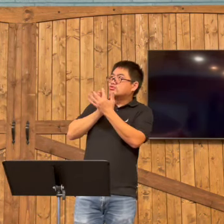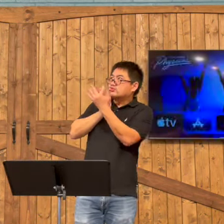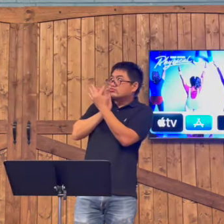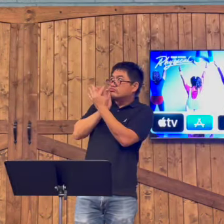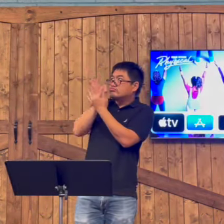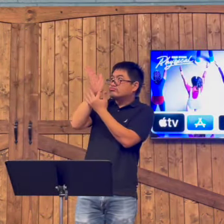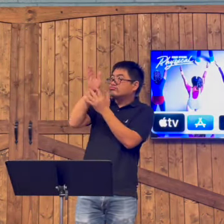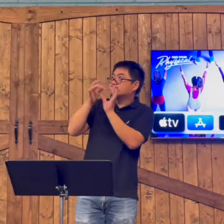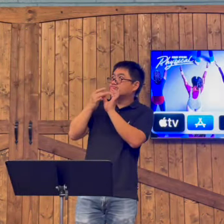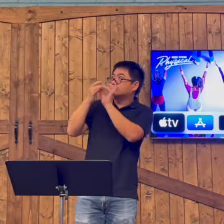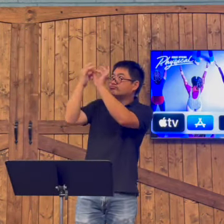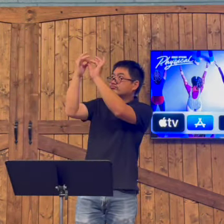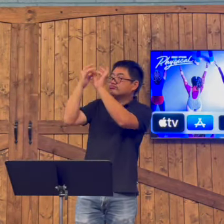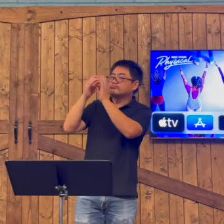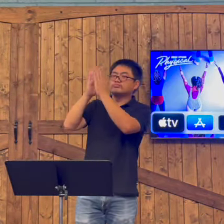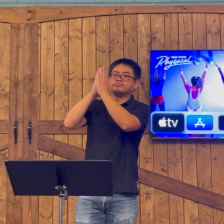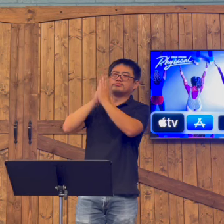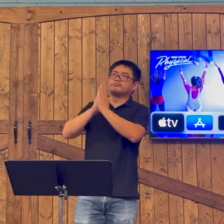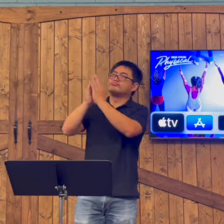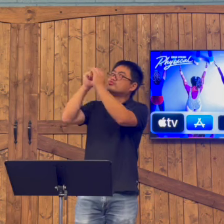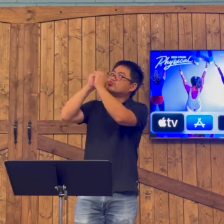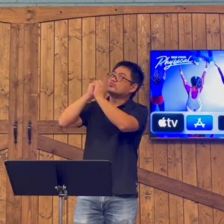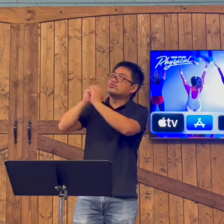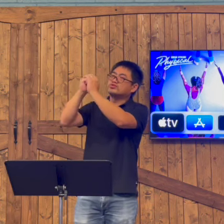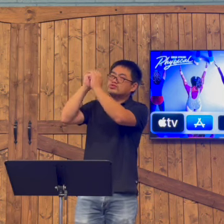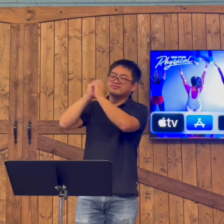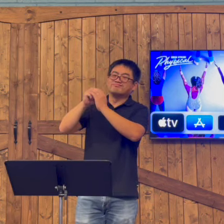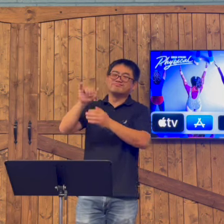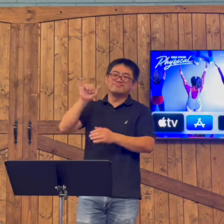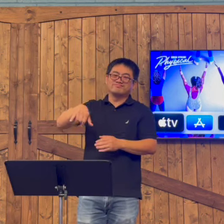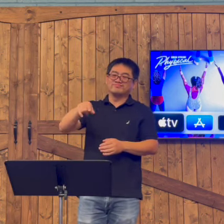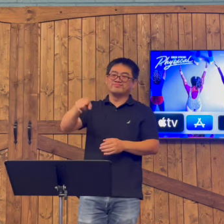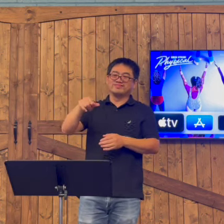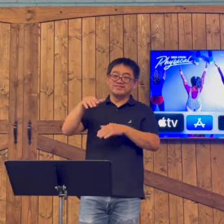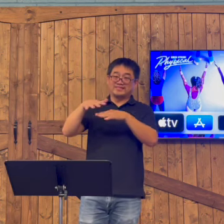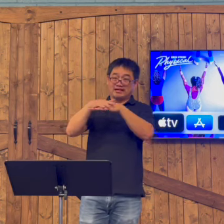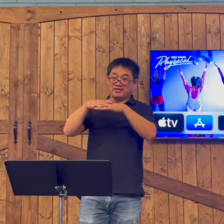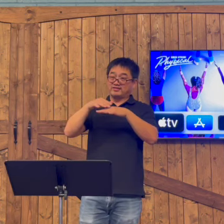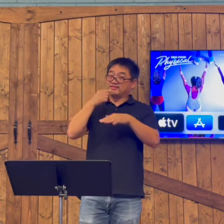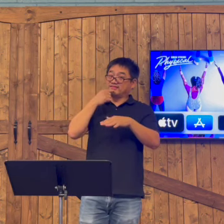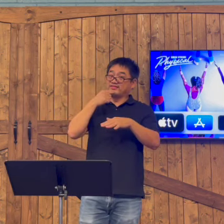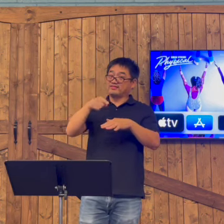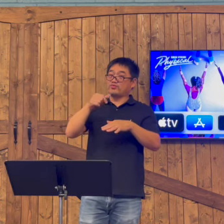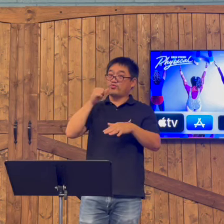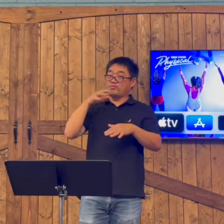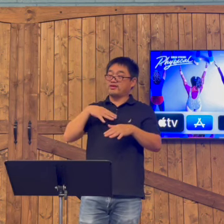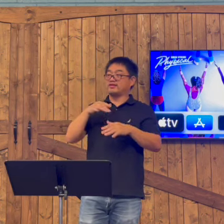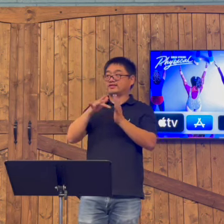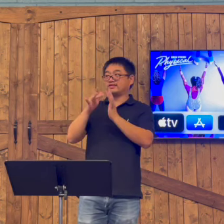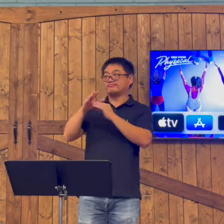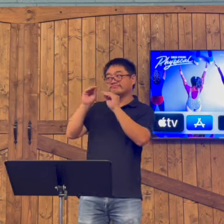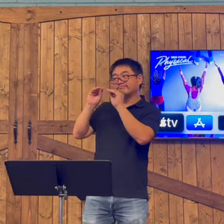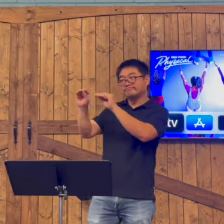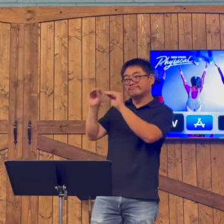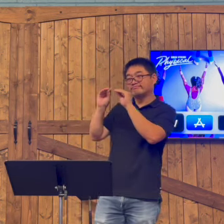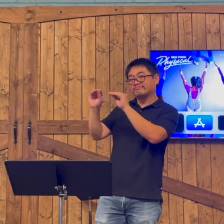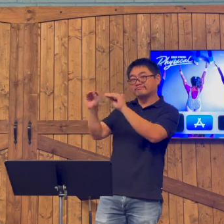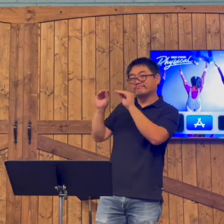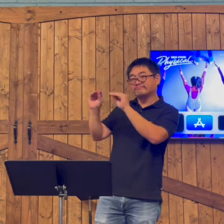place that in each person's heart. So that they would be able to worship God. And so the Samaritan